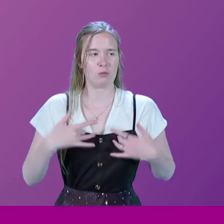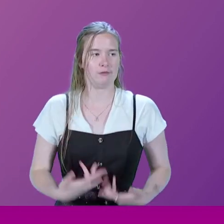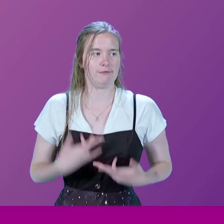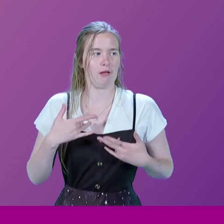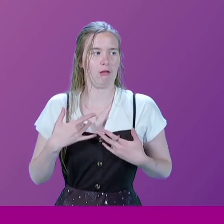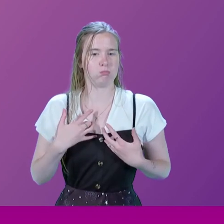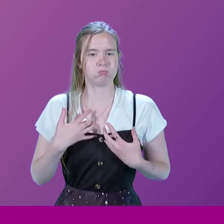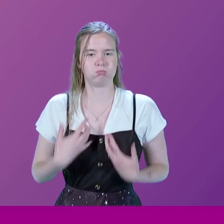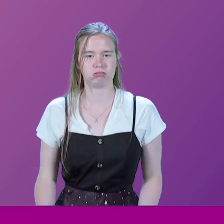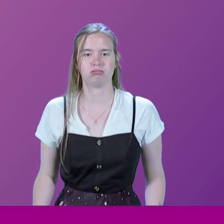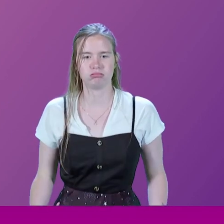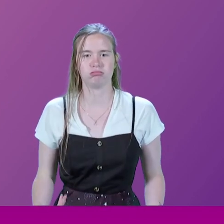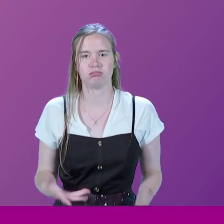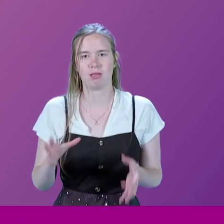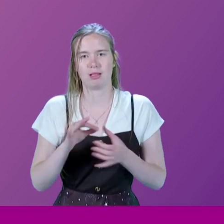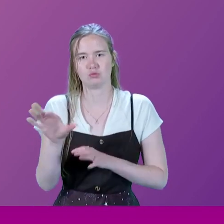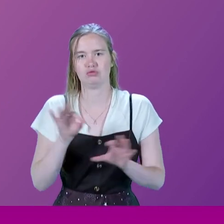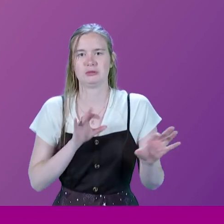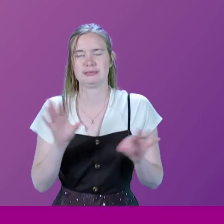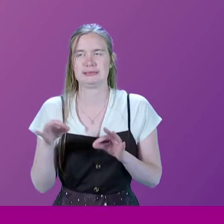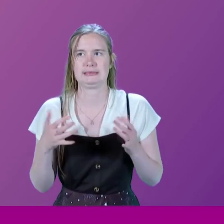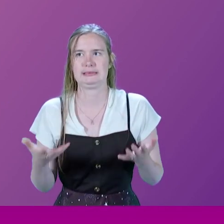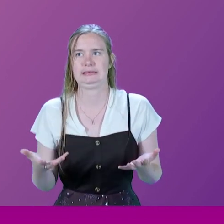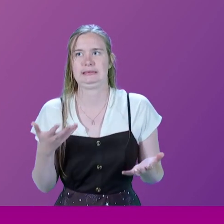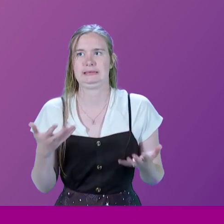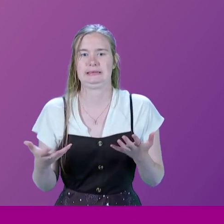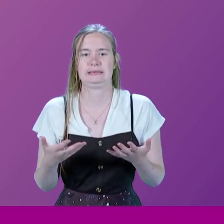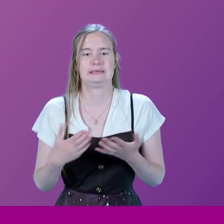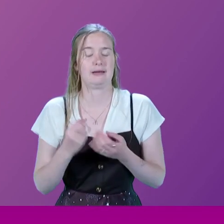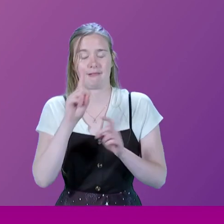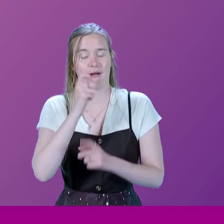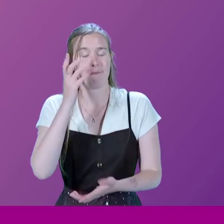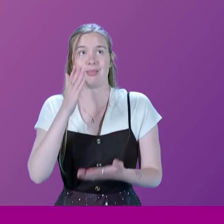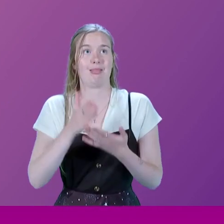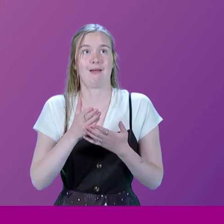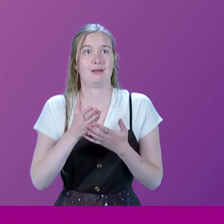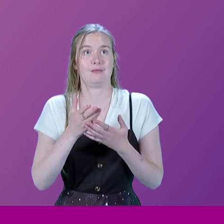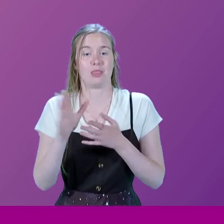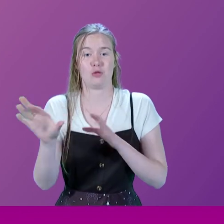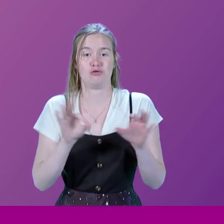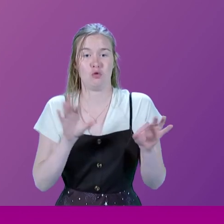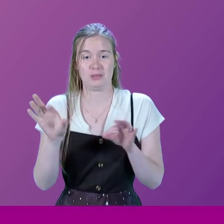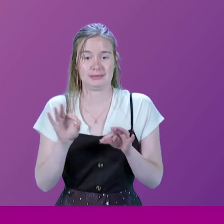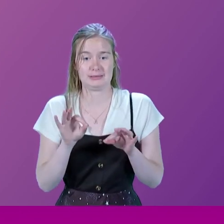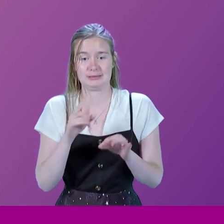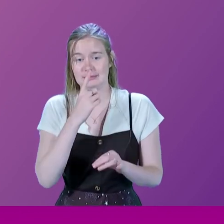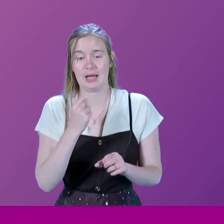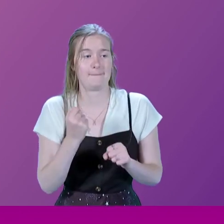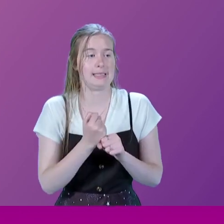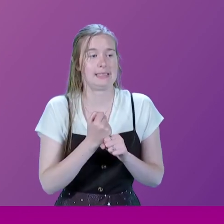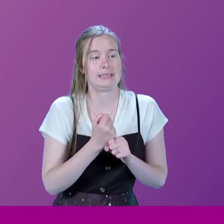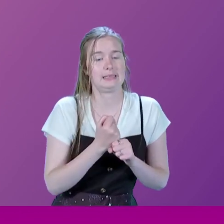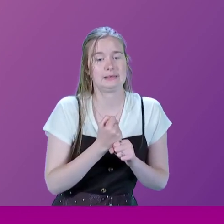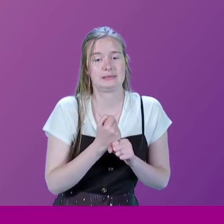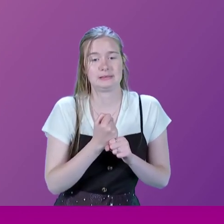about the choice. And it seems simply unbelievable to me that the choice can be either